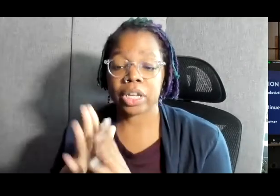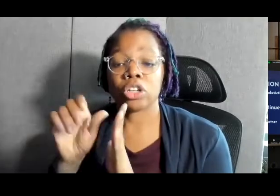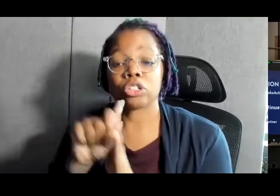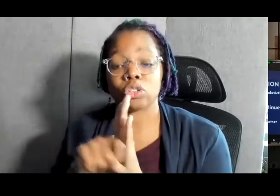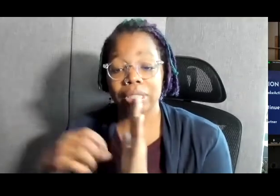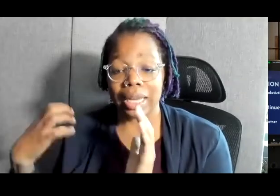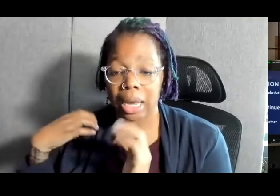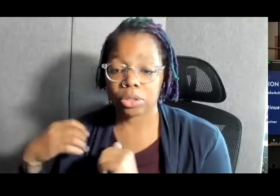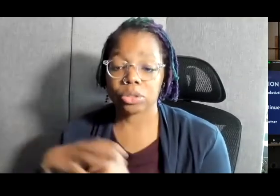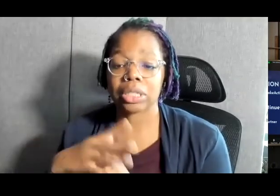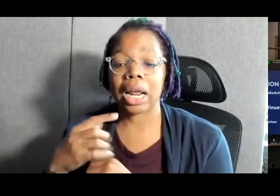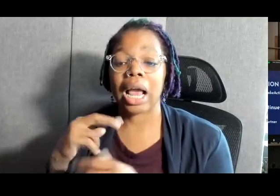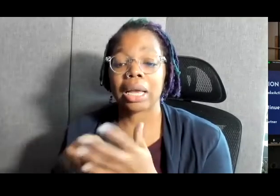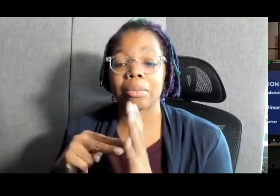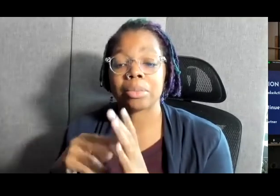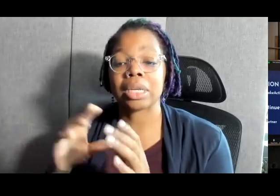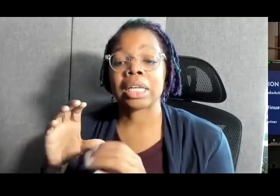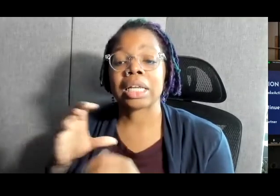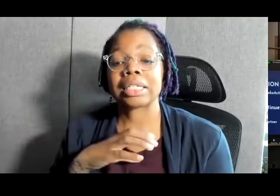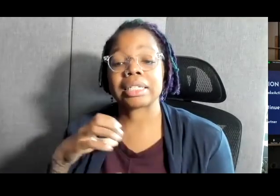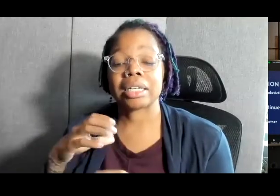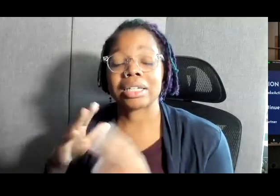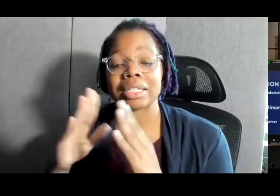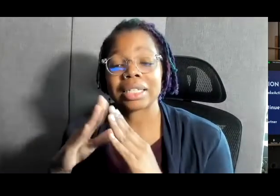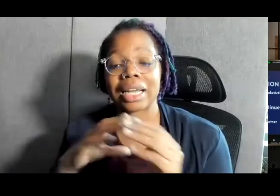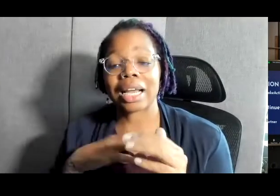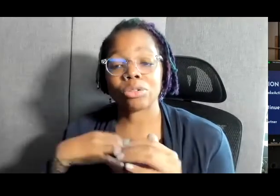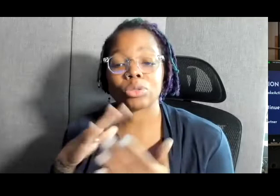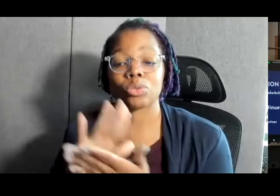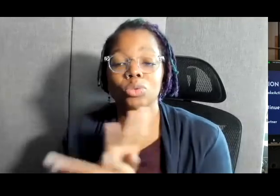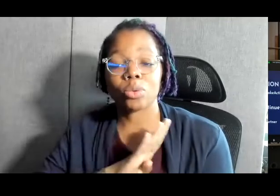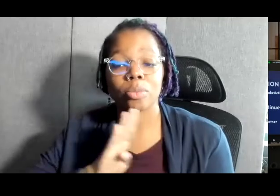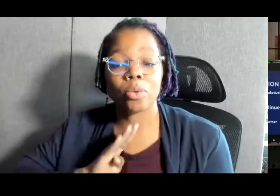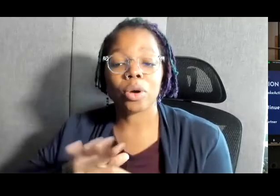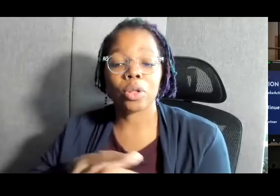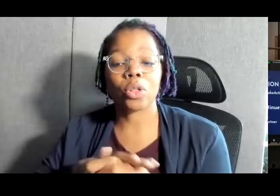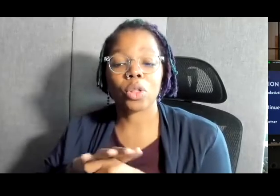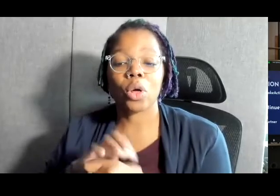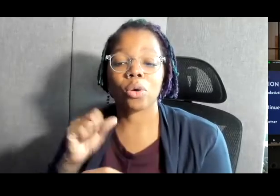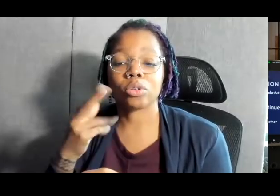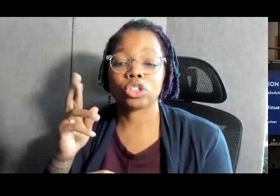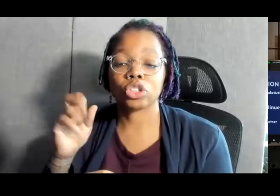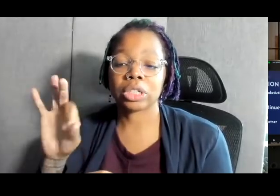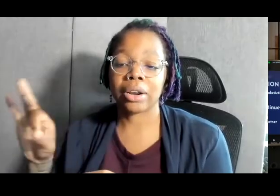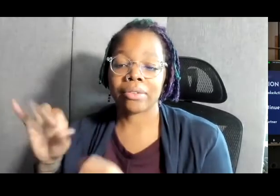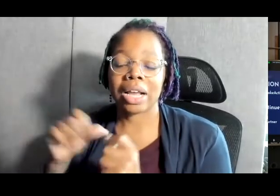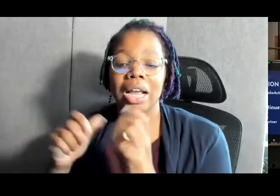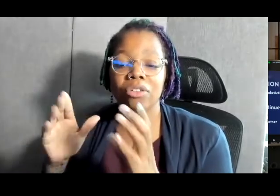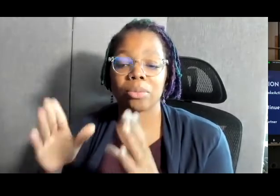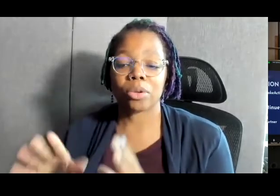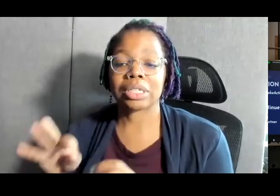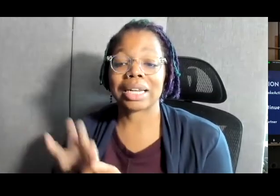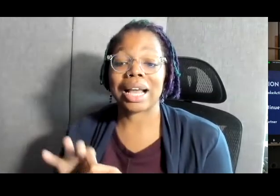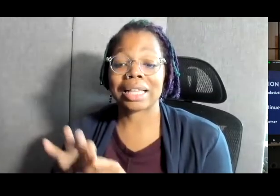capitals. And I'm talking about your city council members, your school board members, your local sheriff, every single person that is